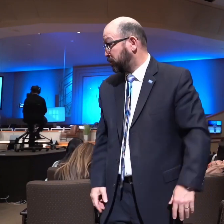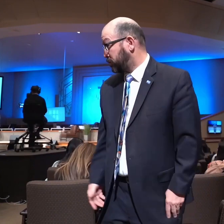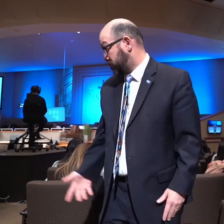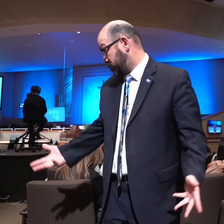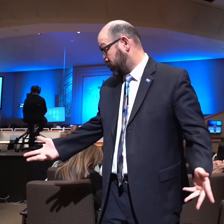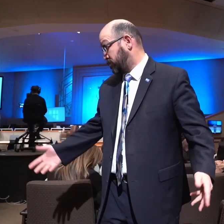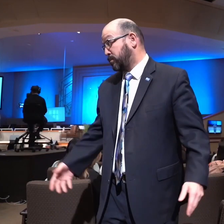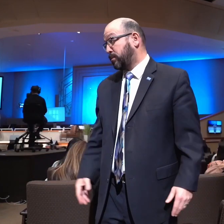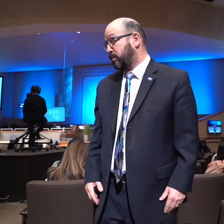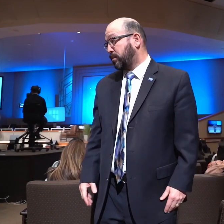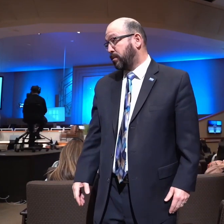Church,